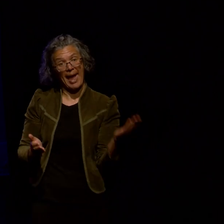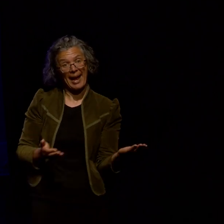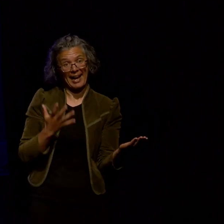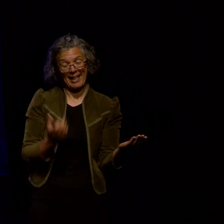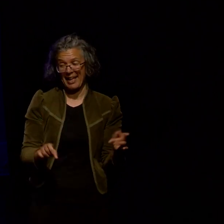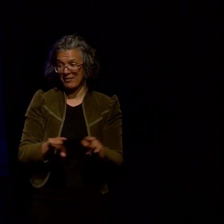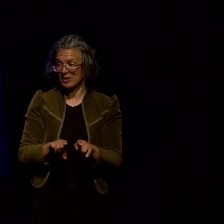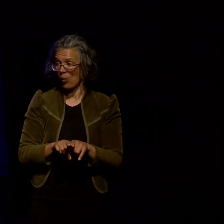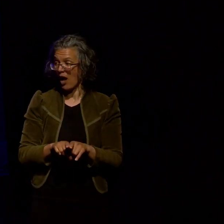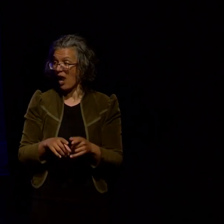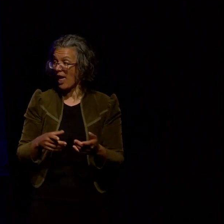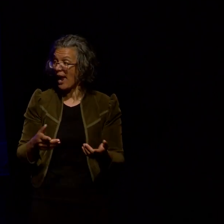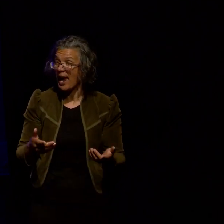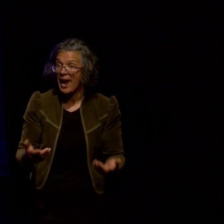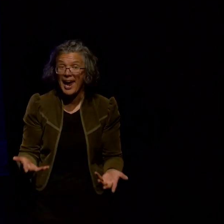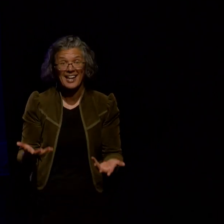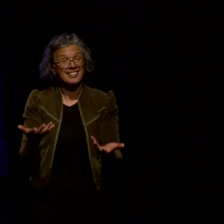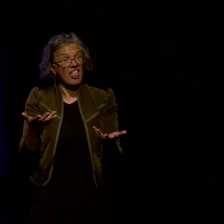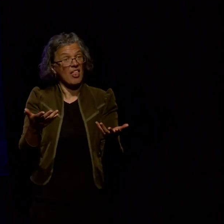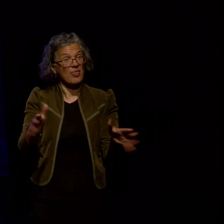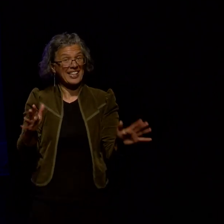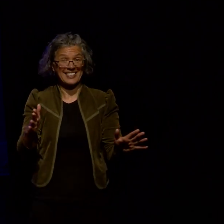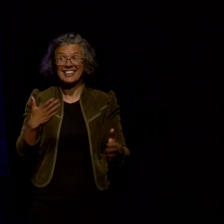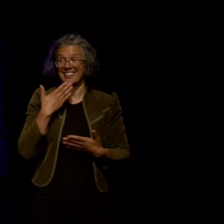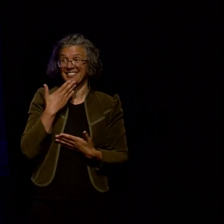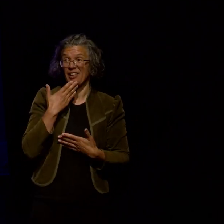and that's it thank you very much